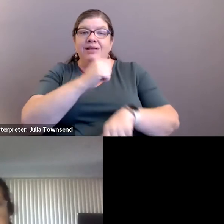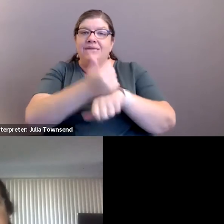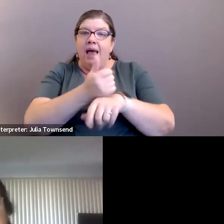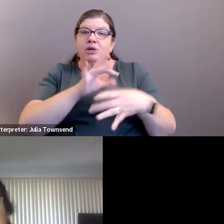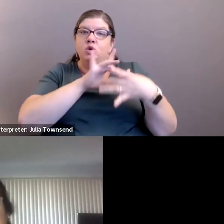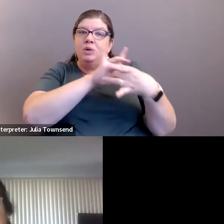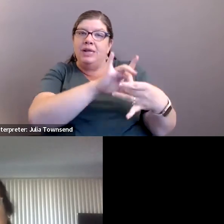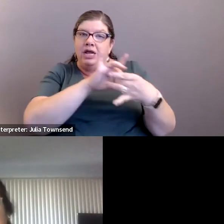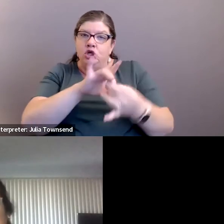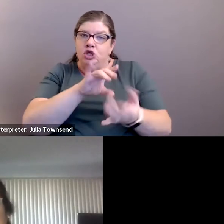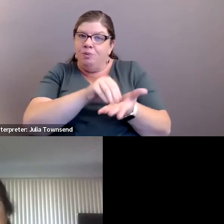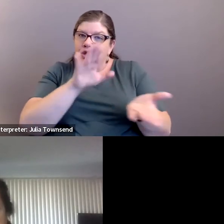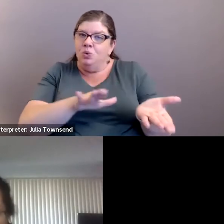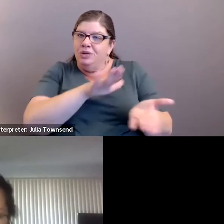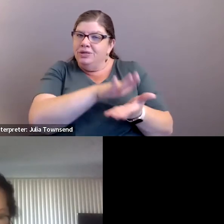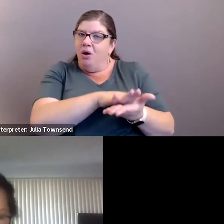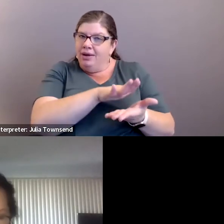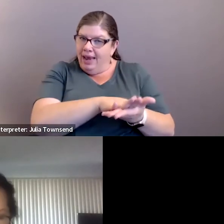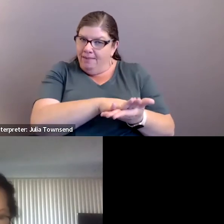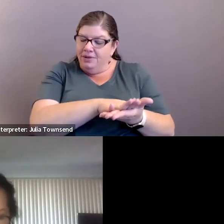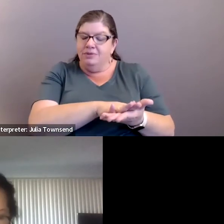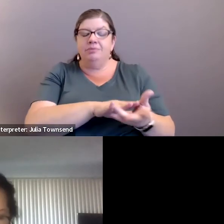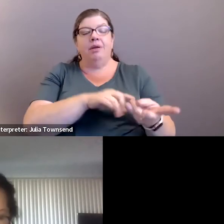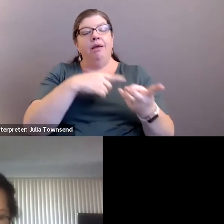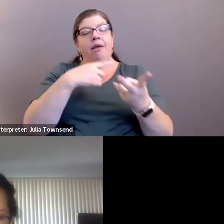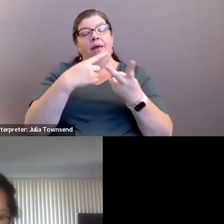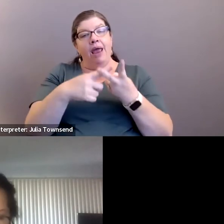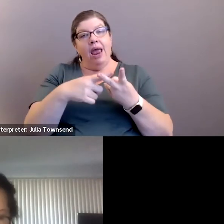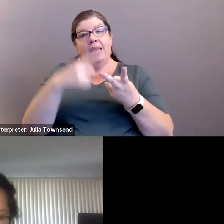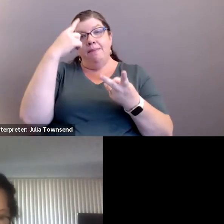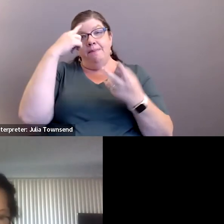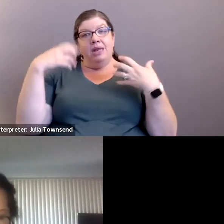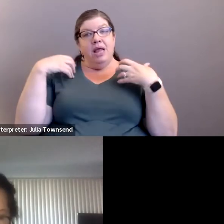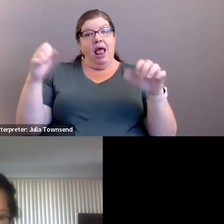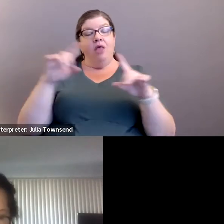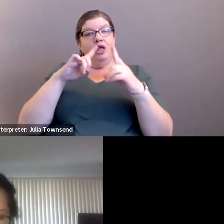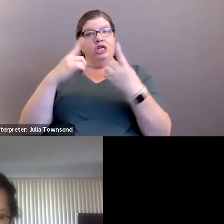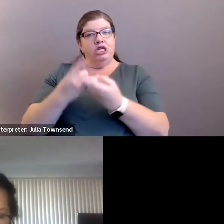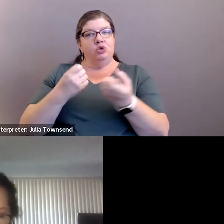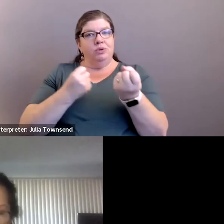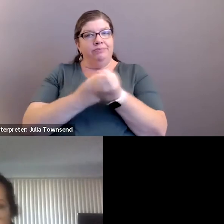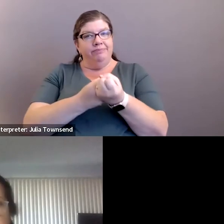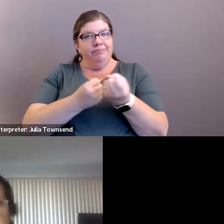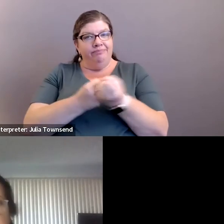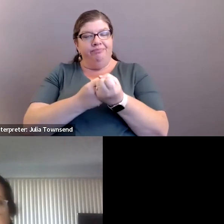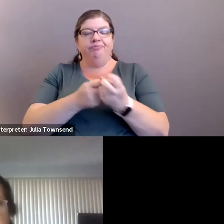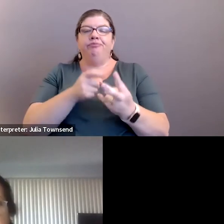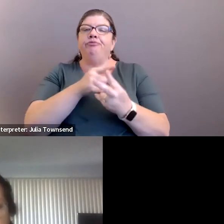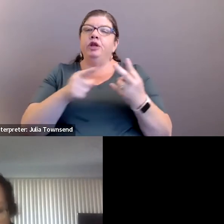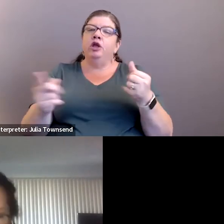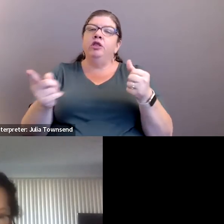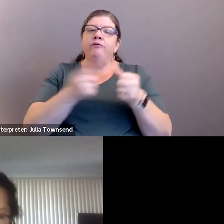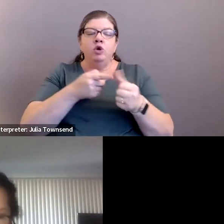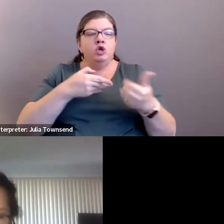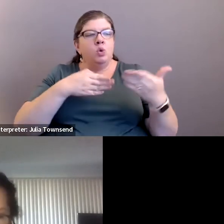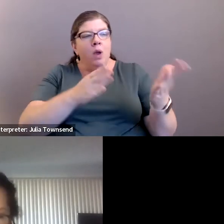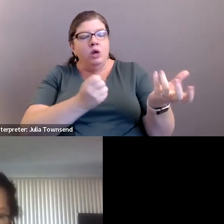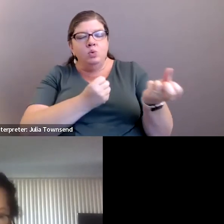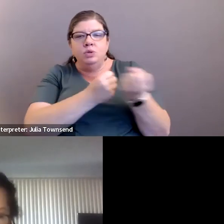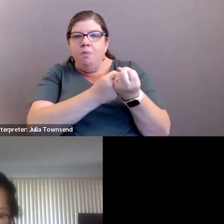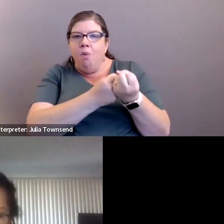on campus, and mental health district resources as the first line of support